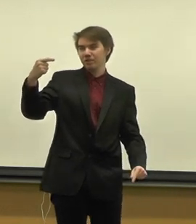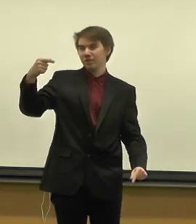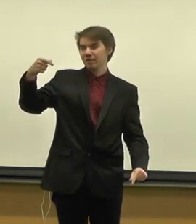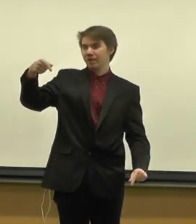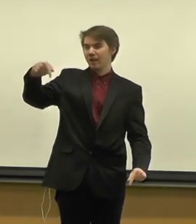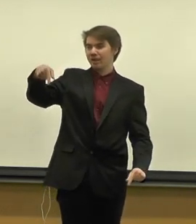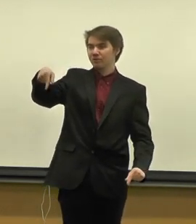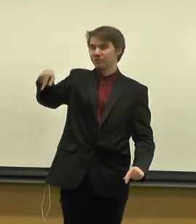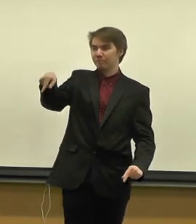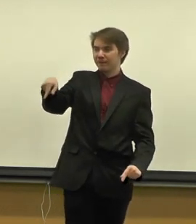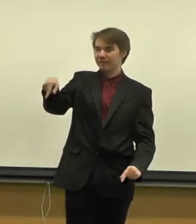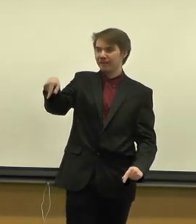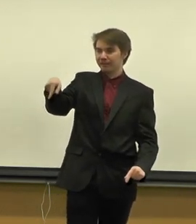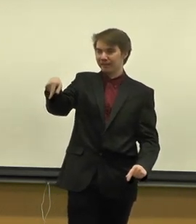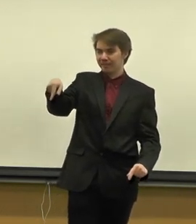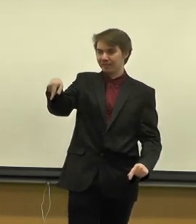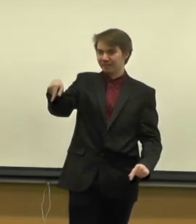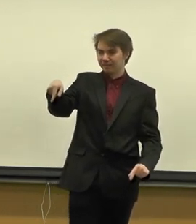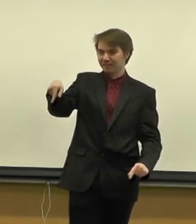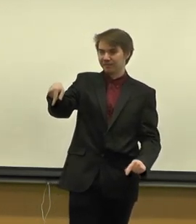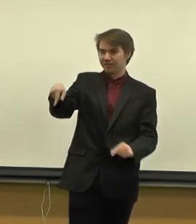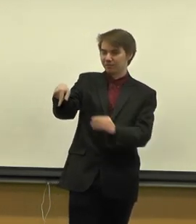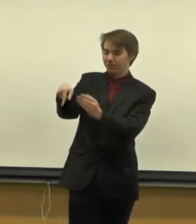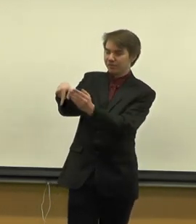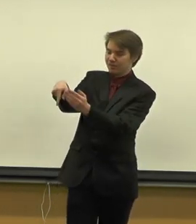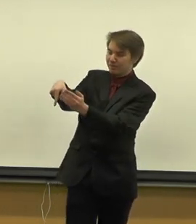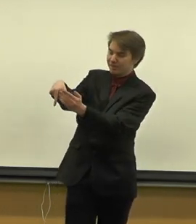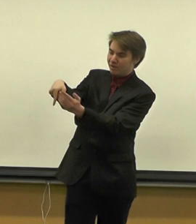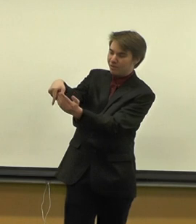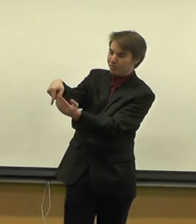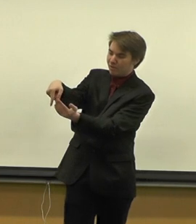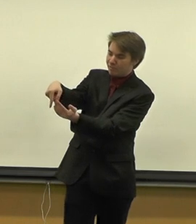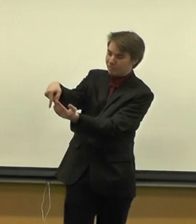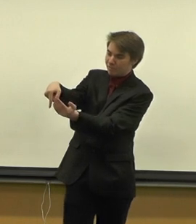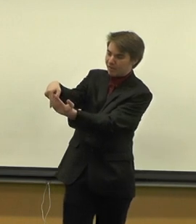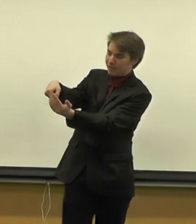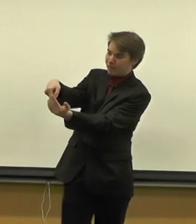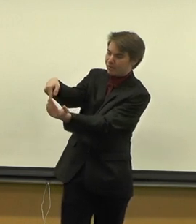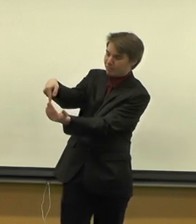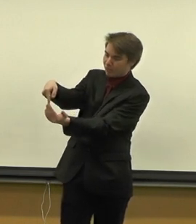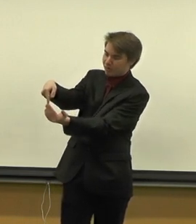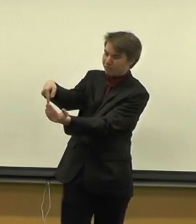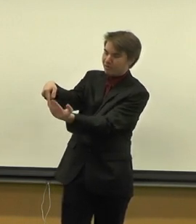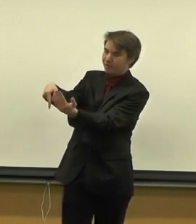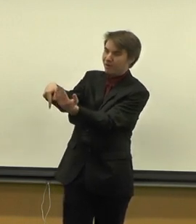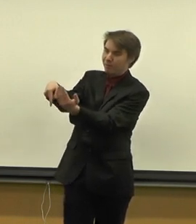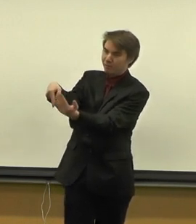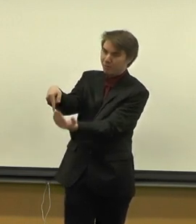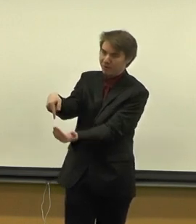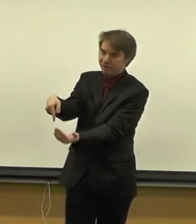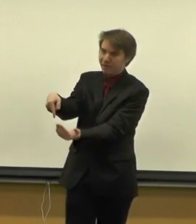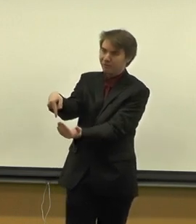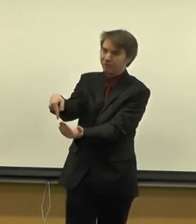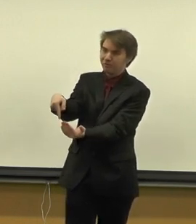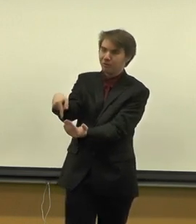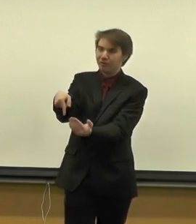and you just bend it down like this. So it's coming down your thumb and your pointer finger are both pointing down to the floor.